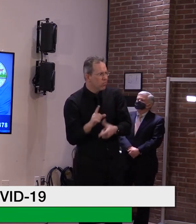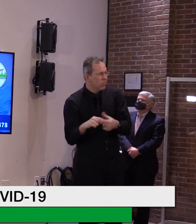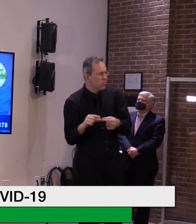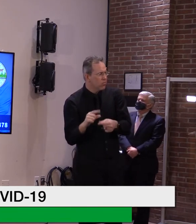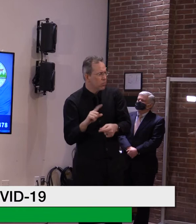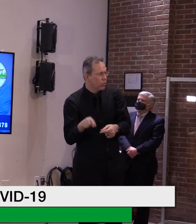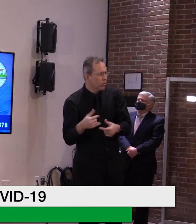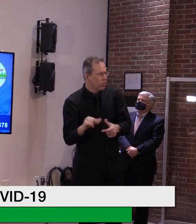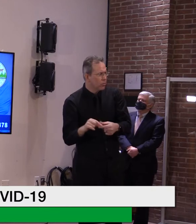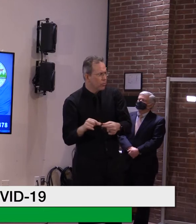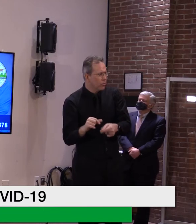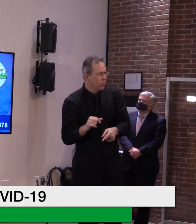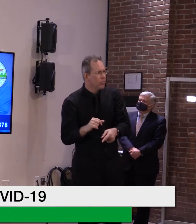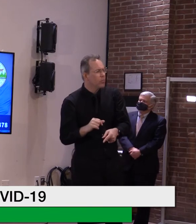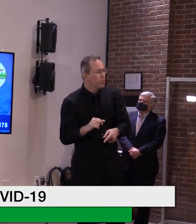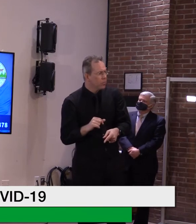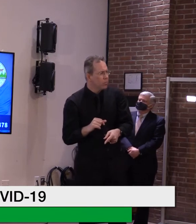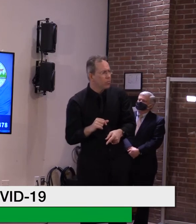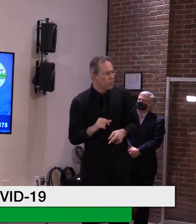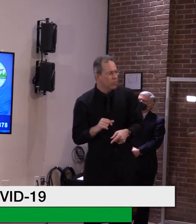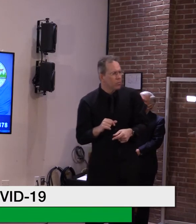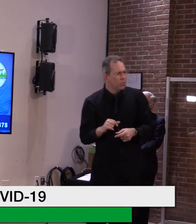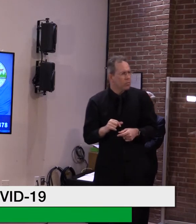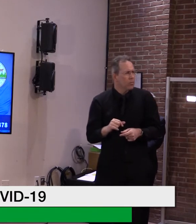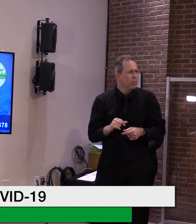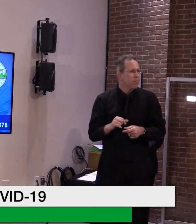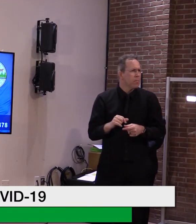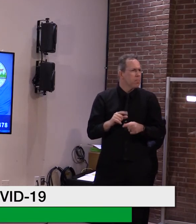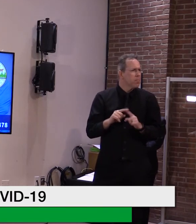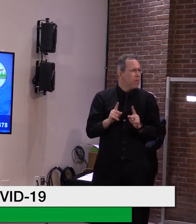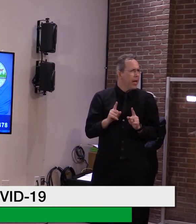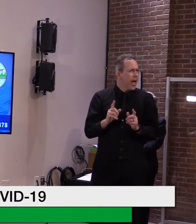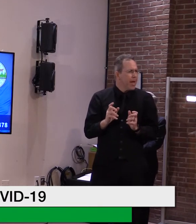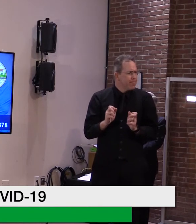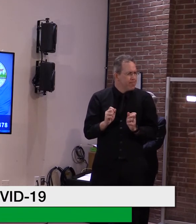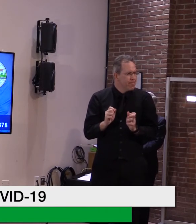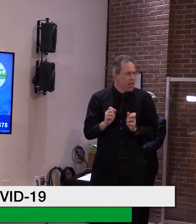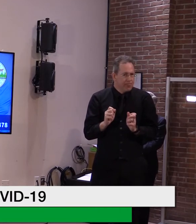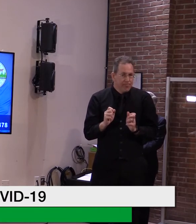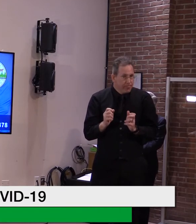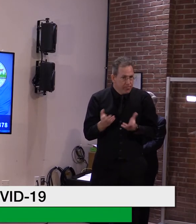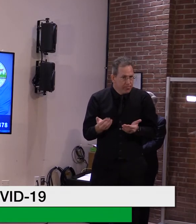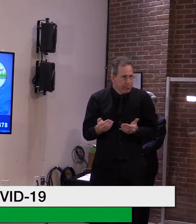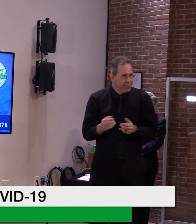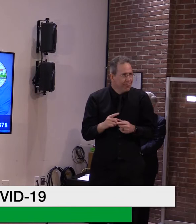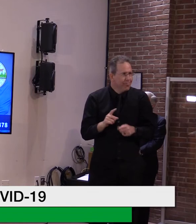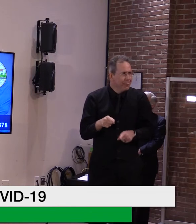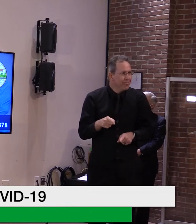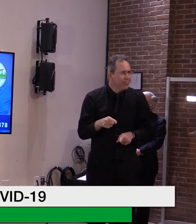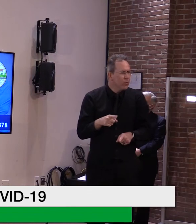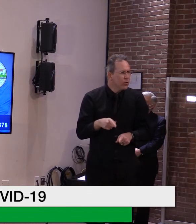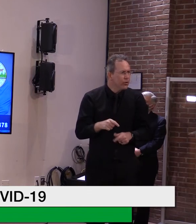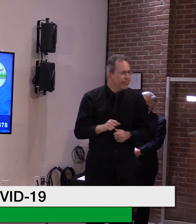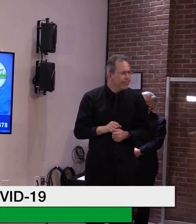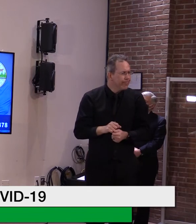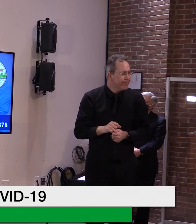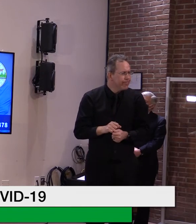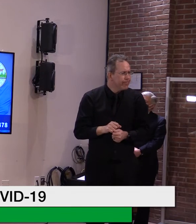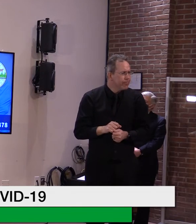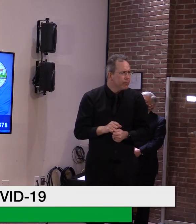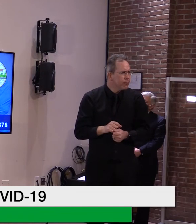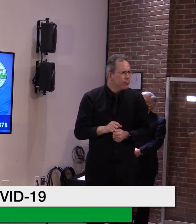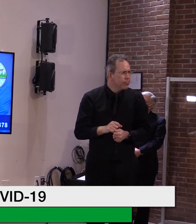proper to use that, um, ability to have a, a shorter time when scheduling. She